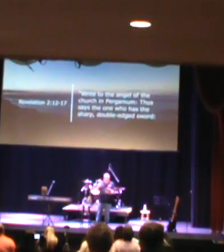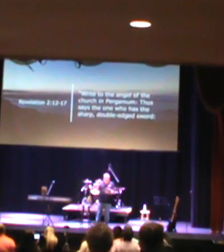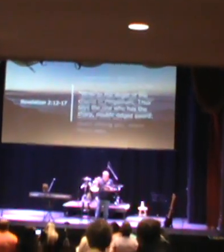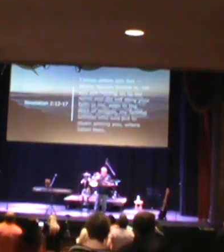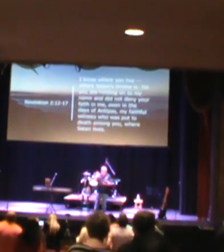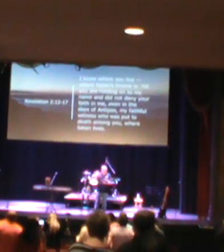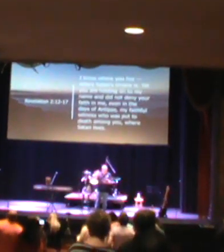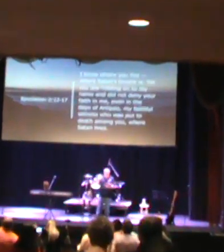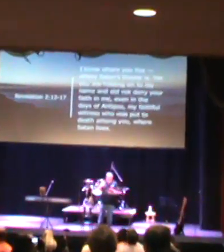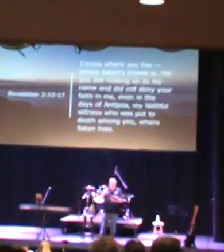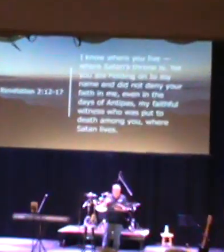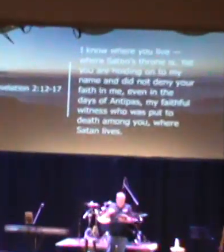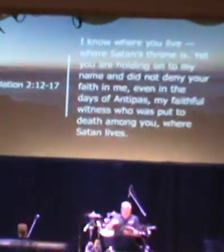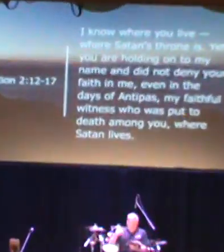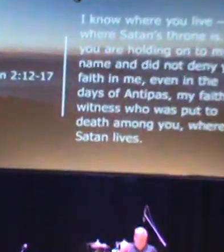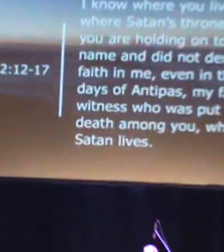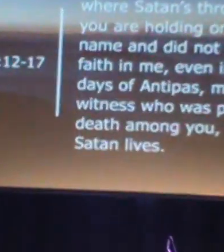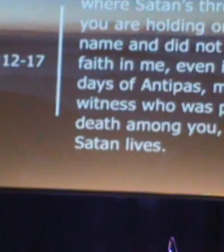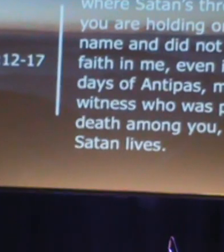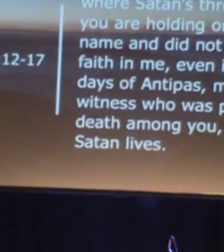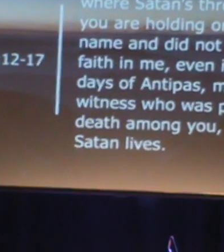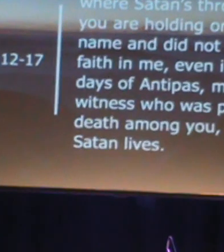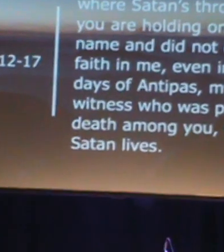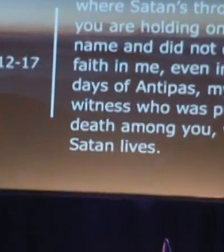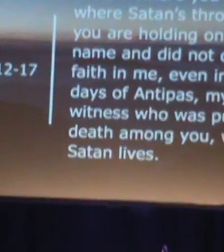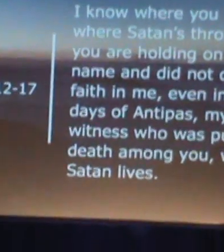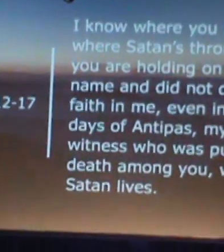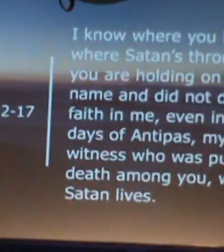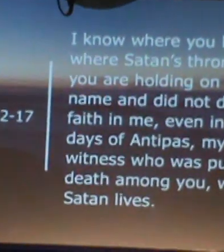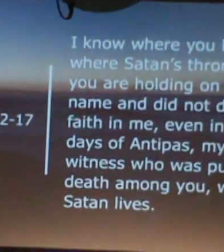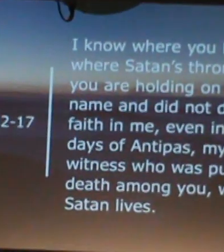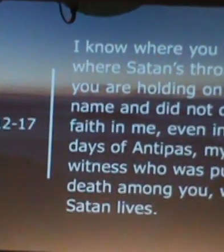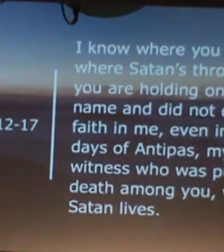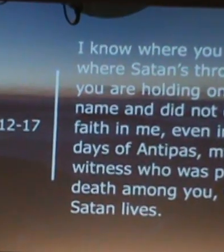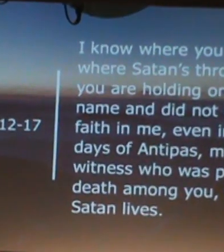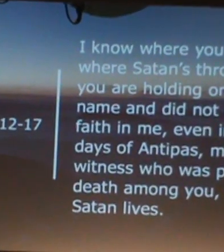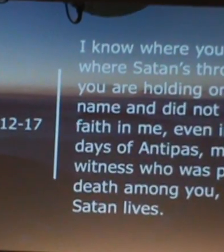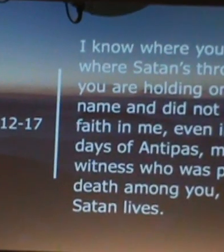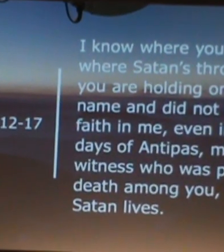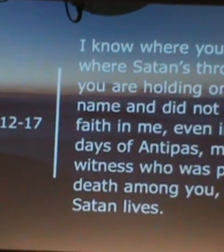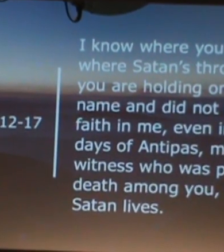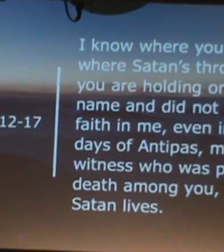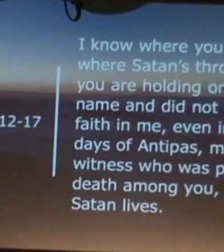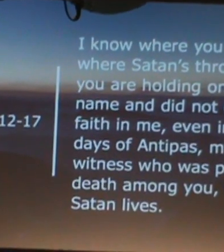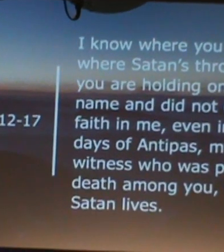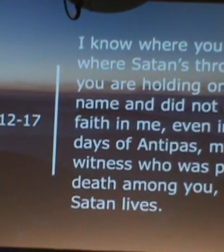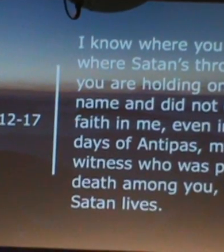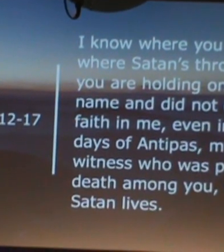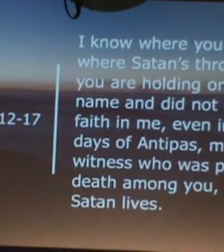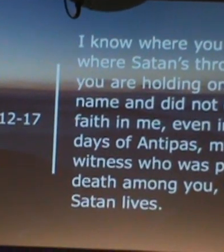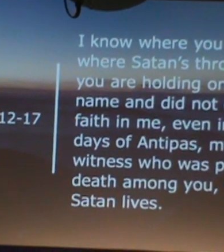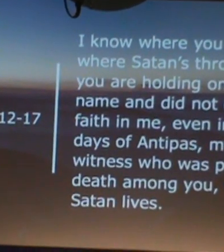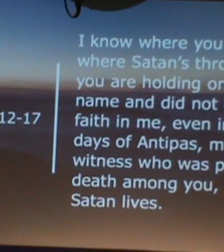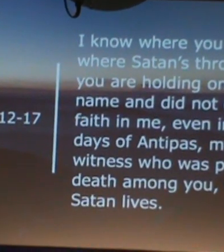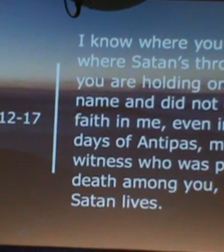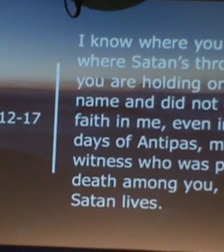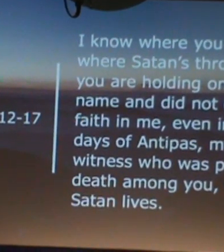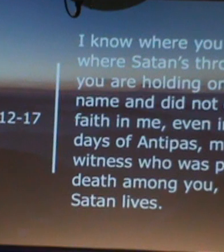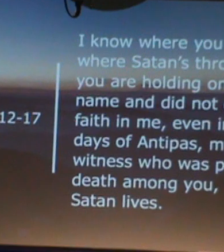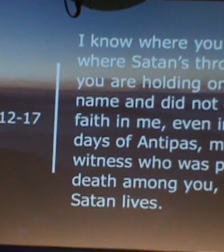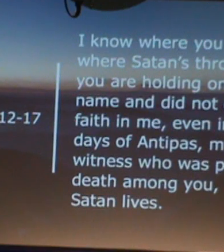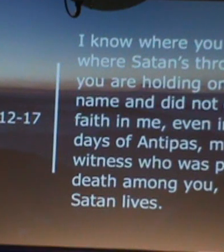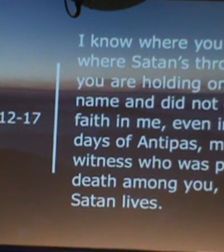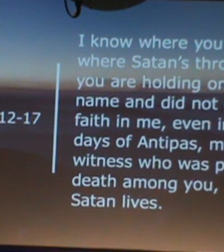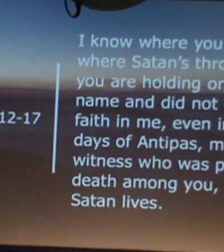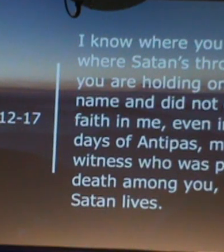sword, I know where you live, where Satan's throne is. Yet you are holding on to my name, and did